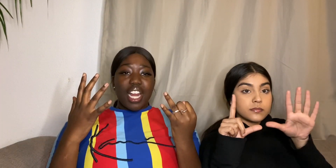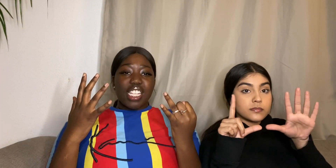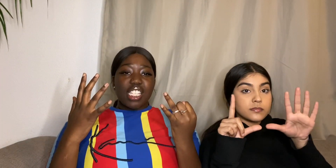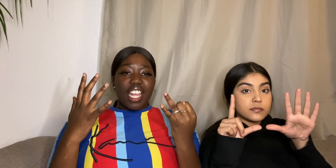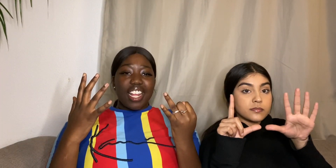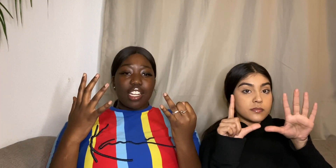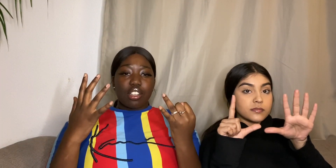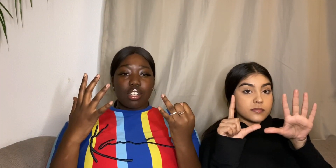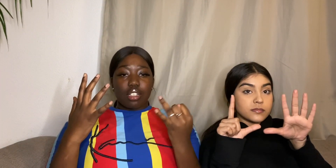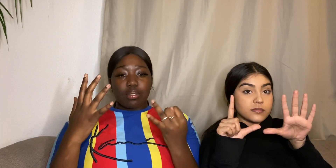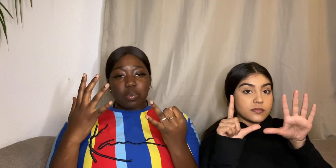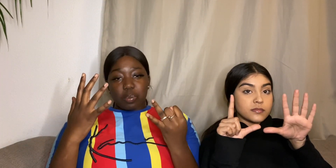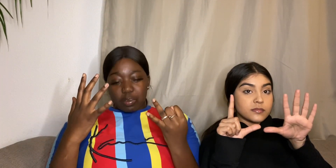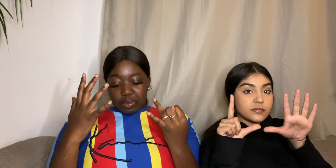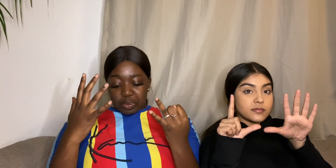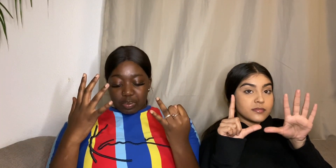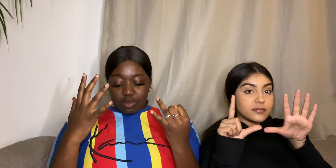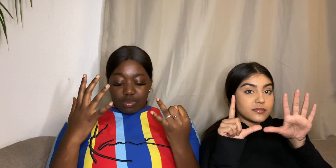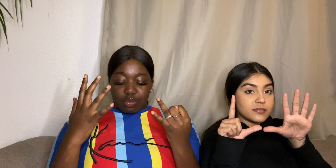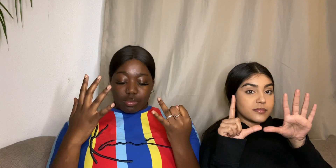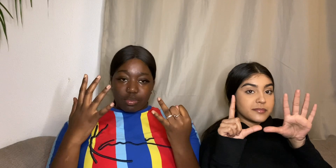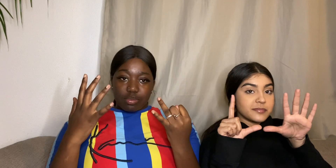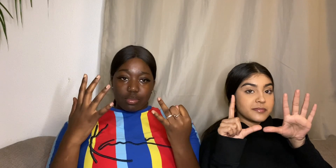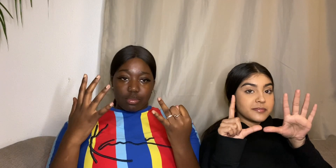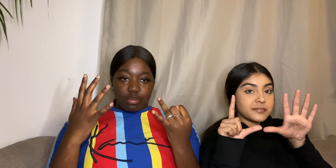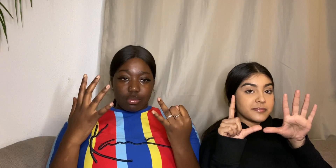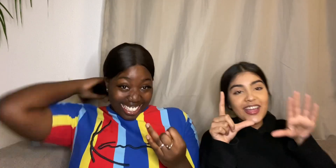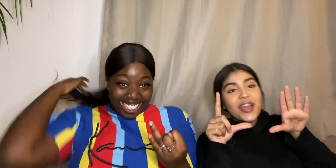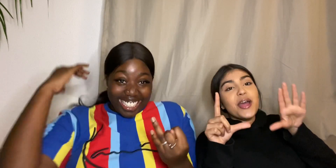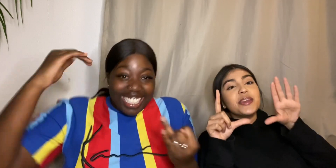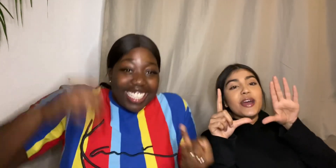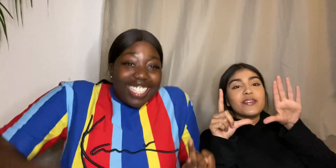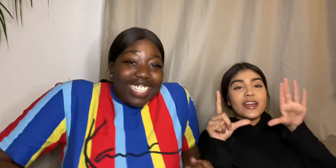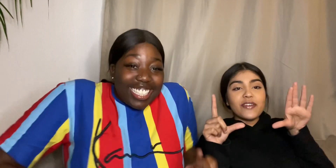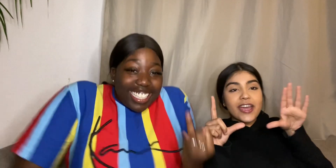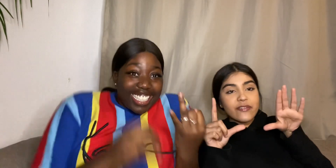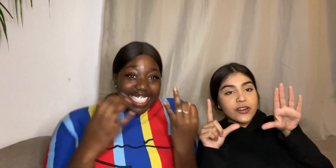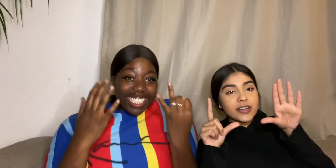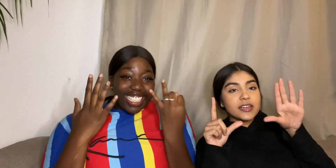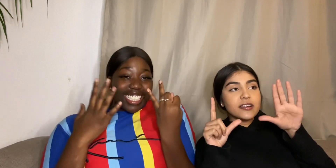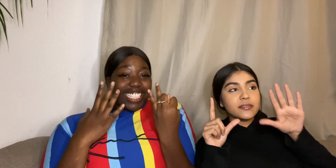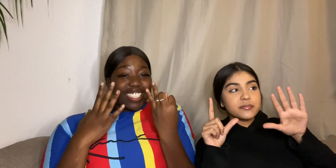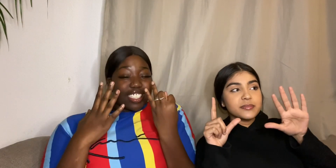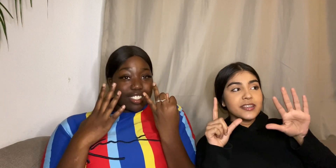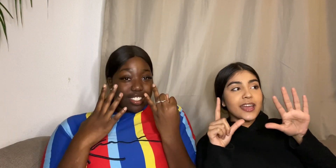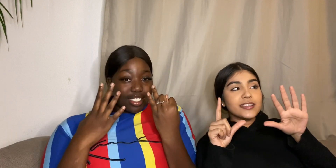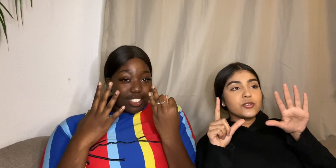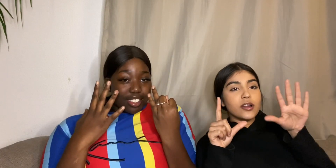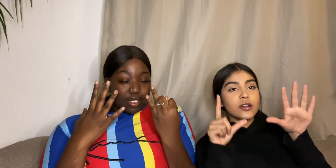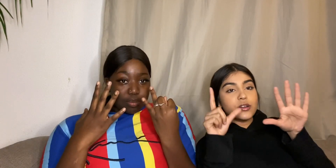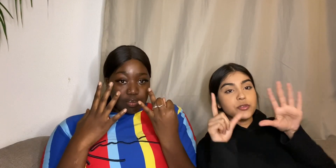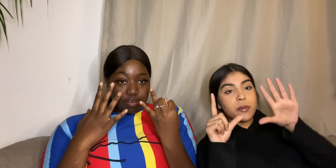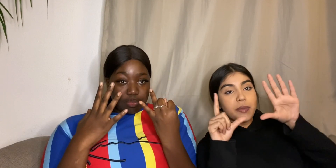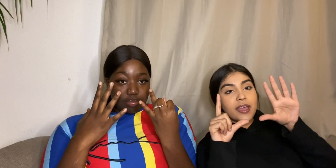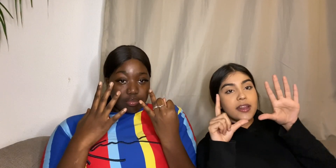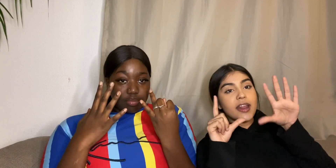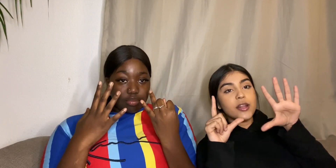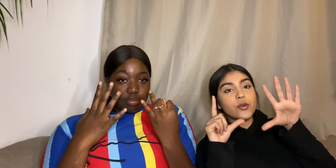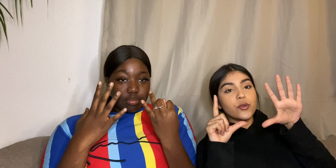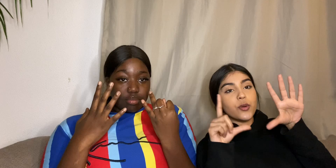stand never have i ever get drunk or so bad that i don't know what